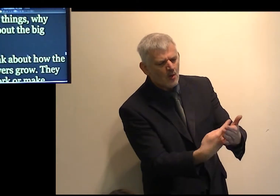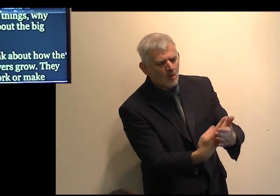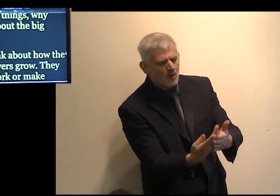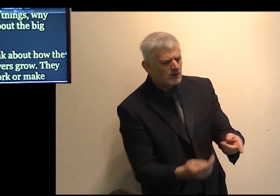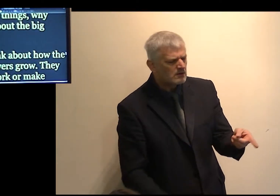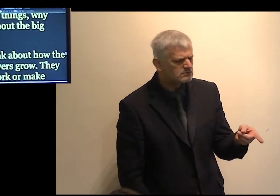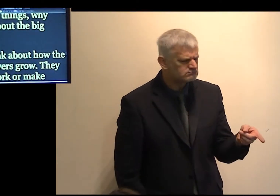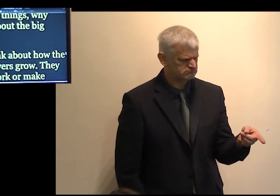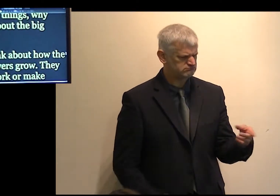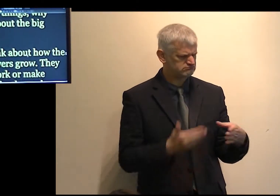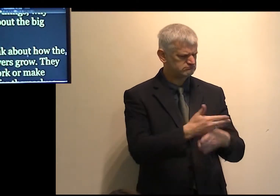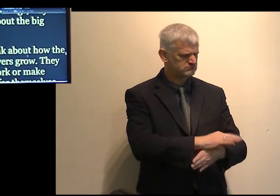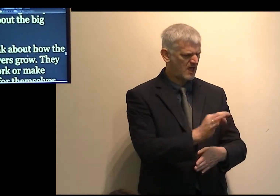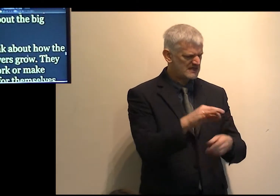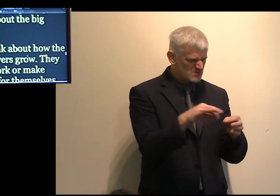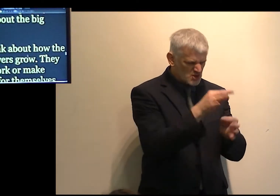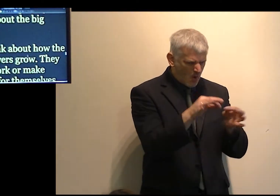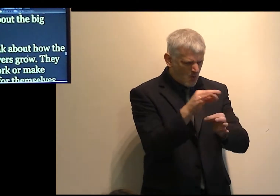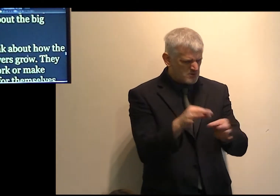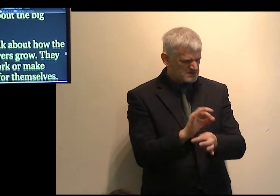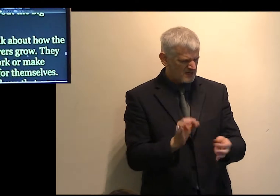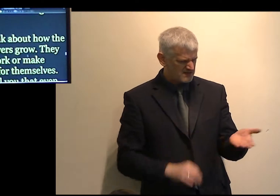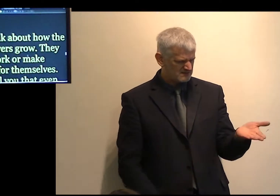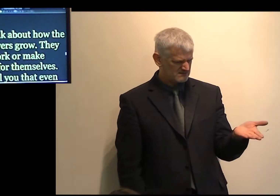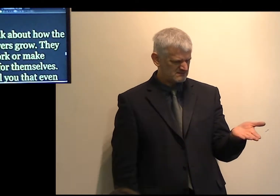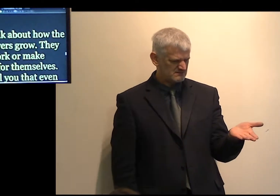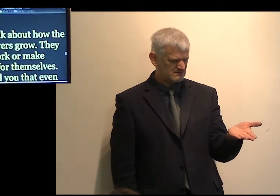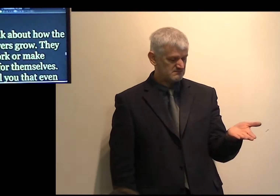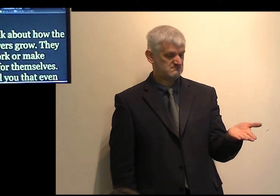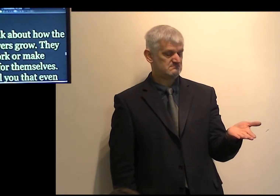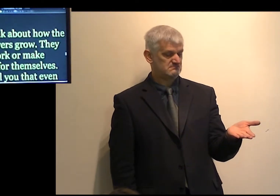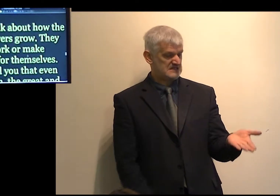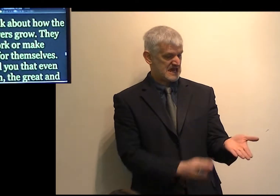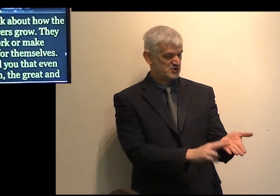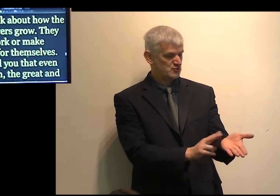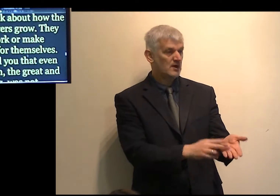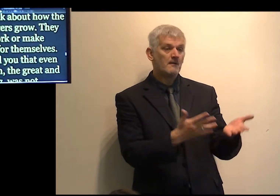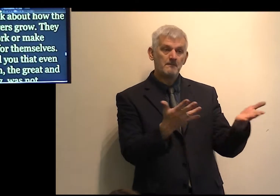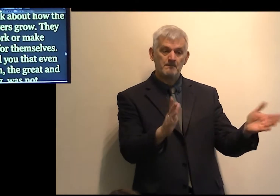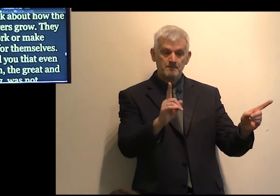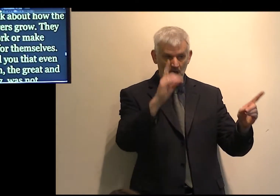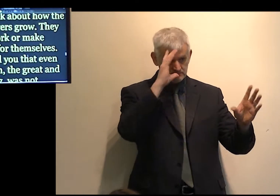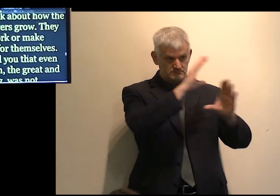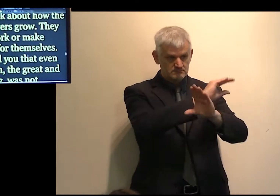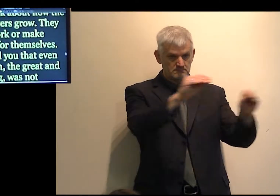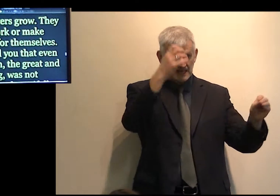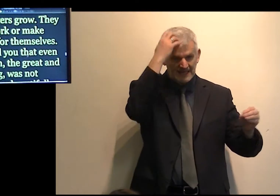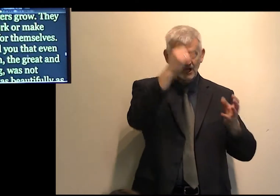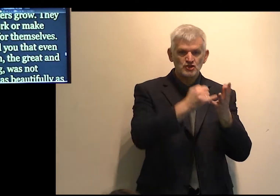they spin not, and yet I say unto you, that Solomon in all his glory was not